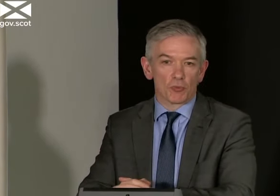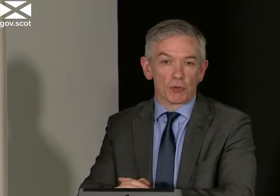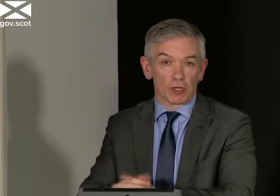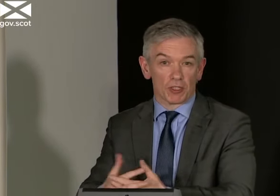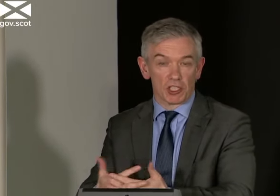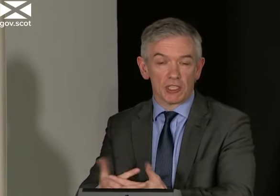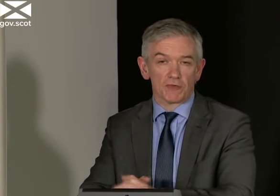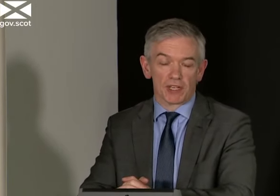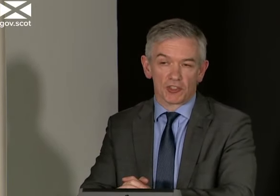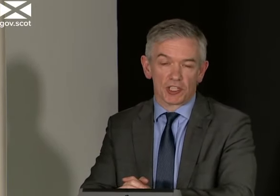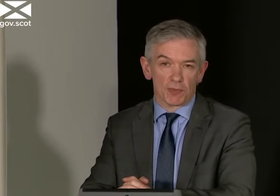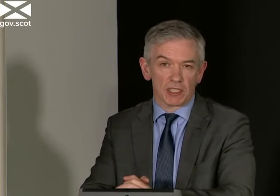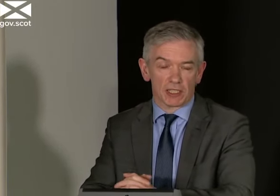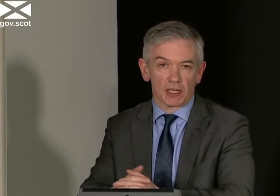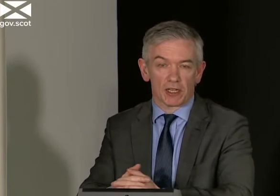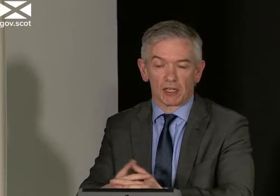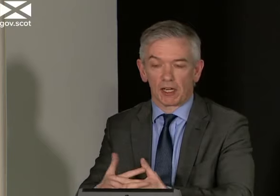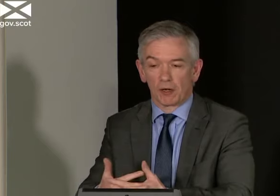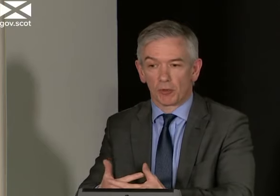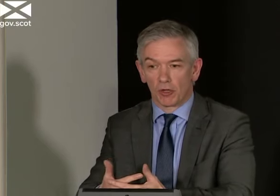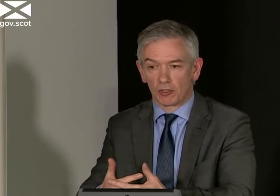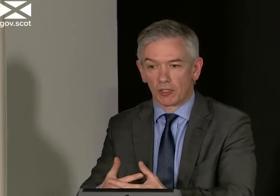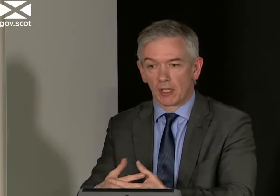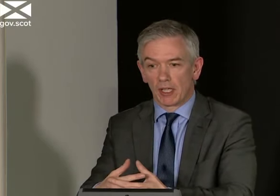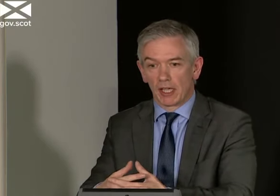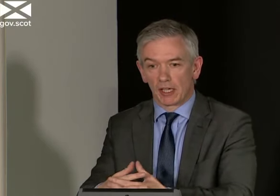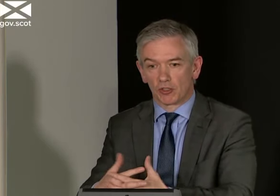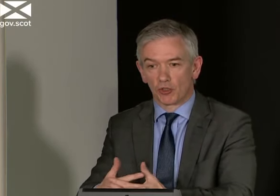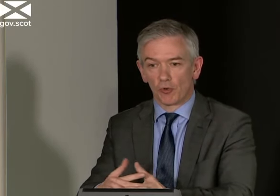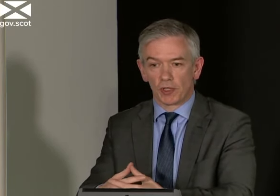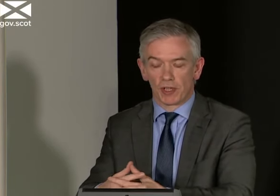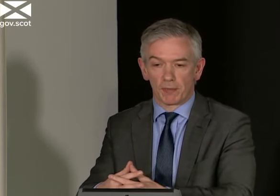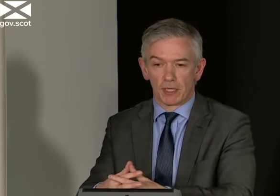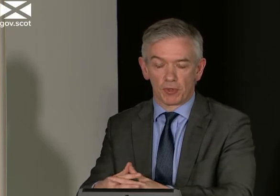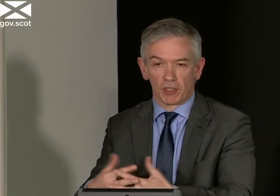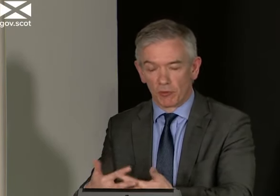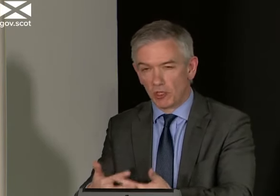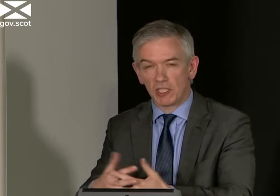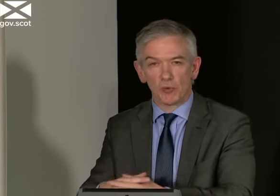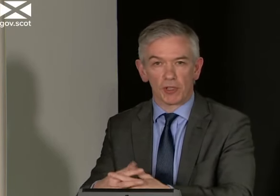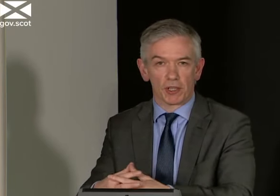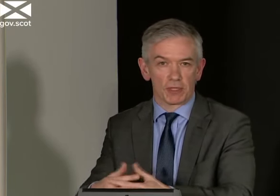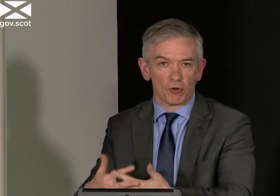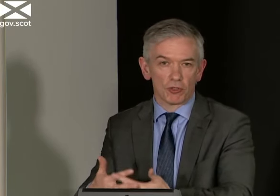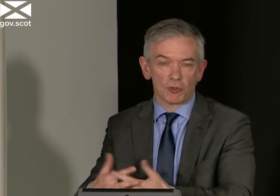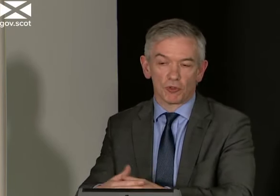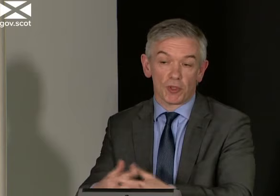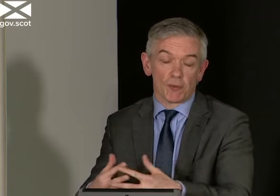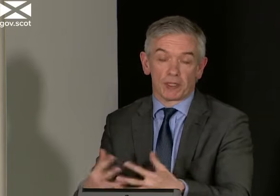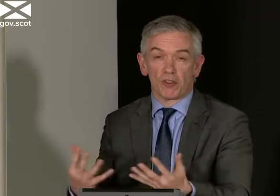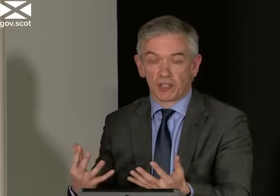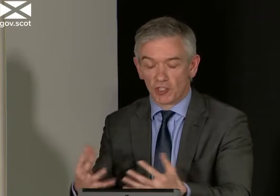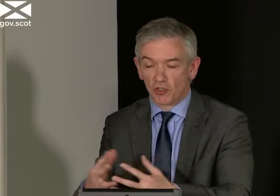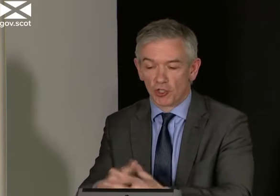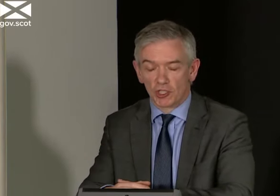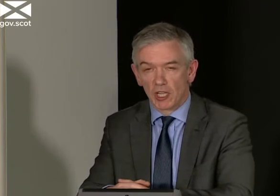places where we're currently seeing this virus transmitting are brought under control, whether that be within the community, whether that be in the hospitals, whether